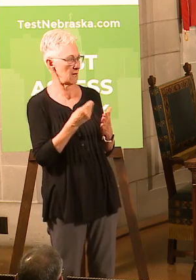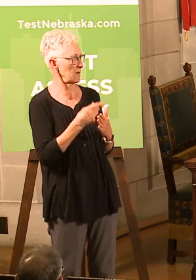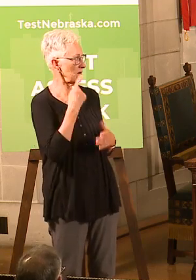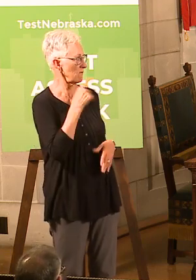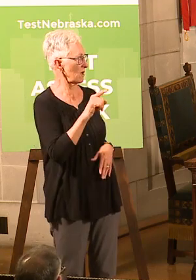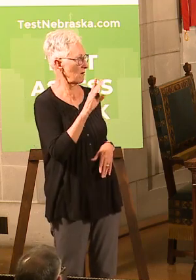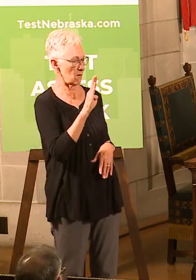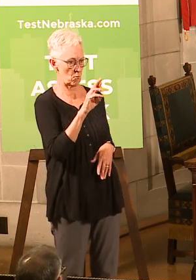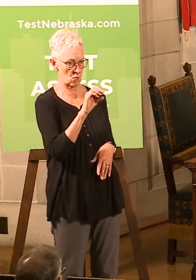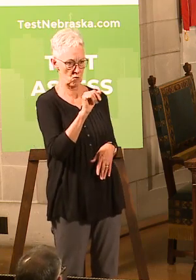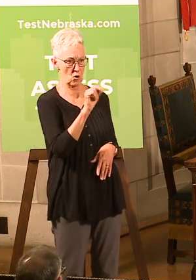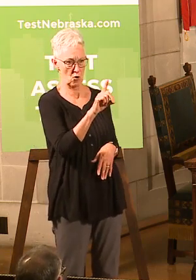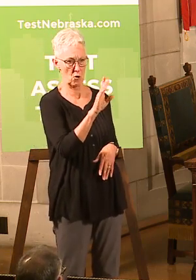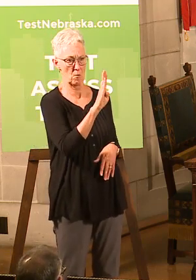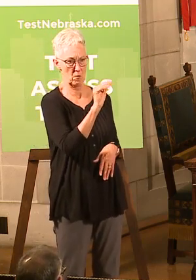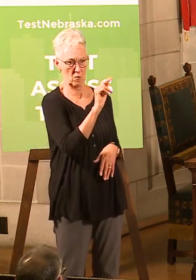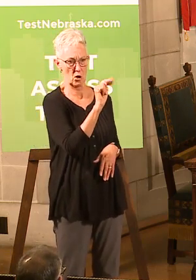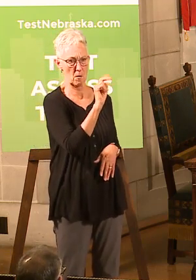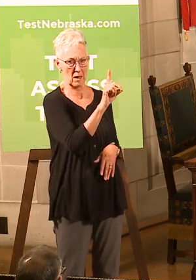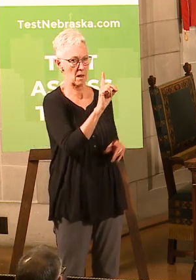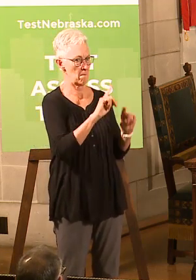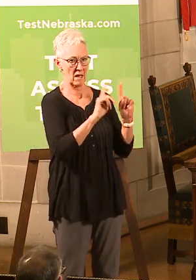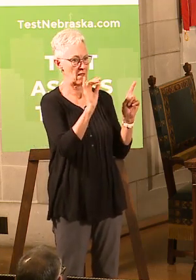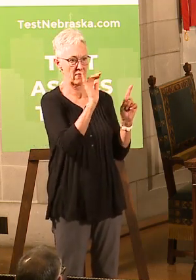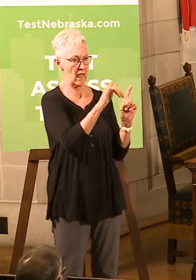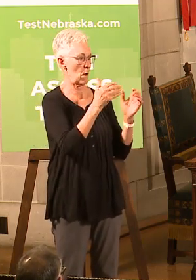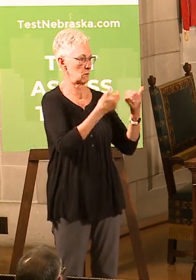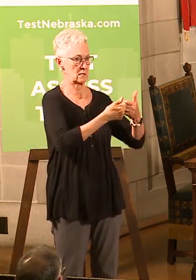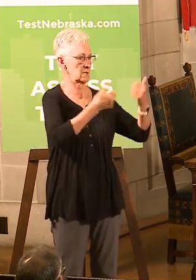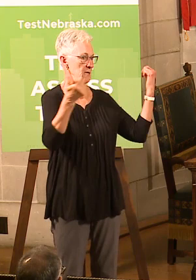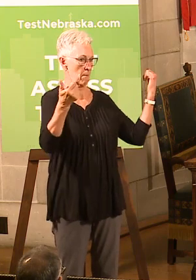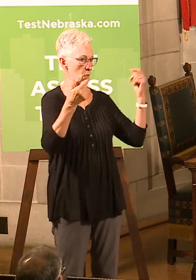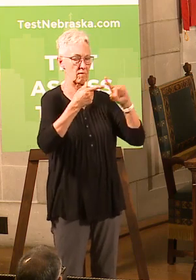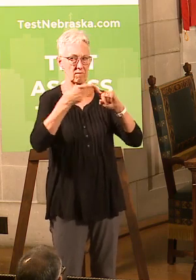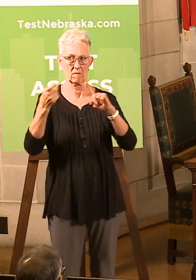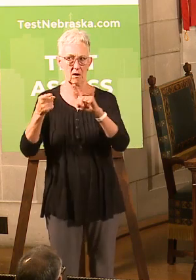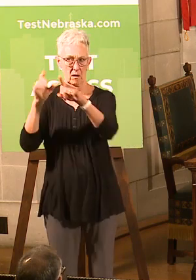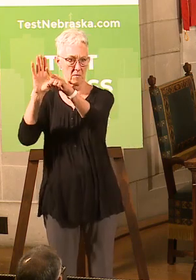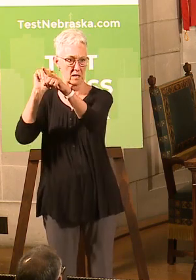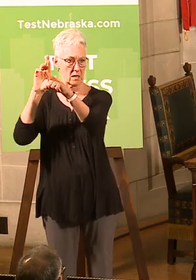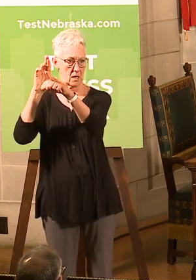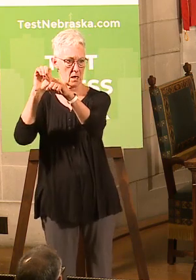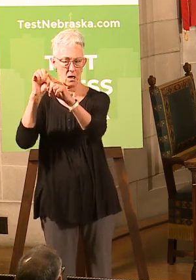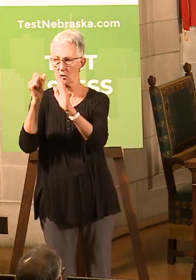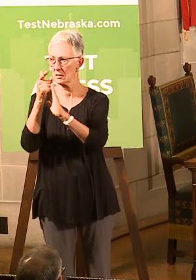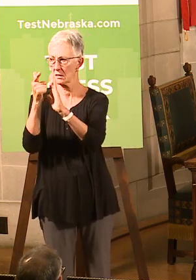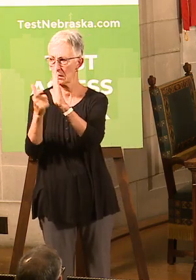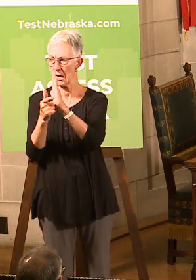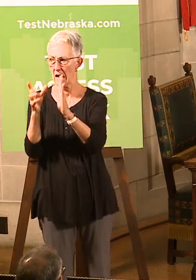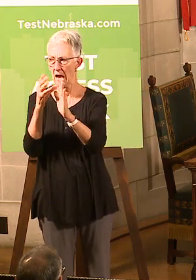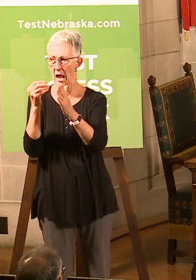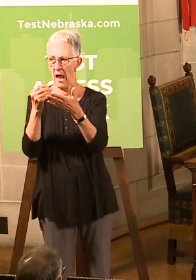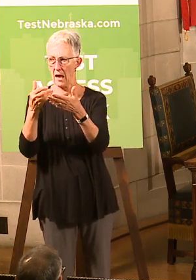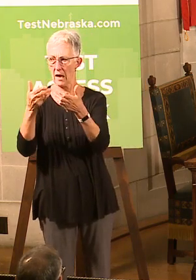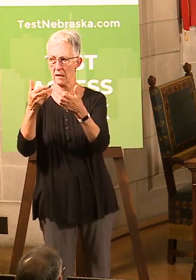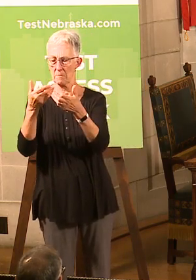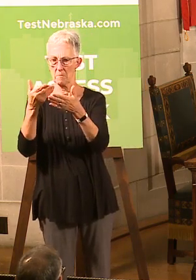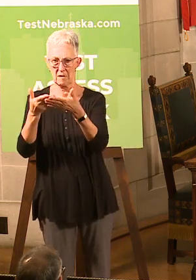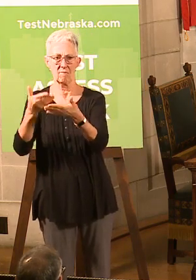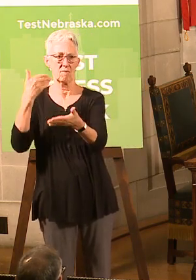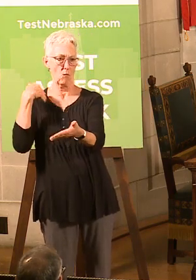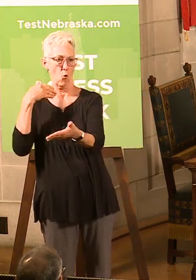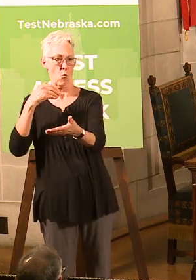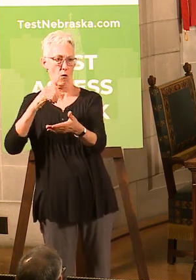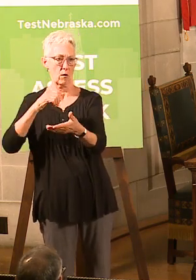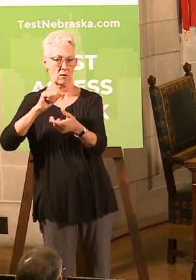There's a USDA grant program for rural broadband, but that was prior to the CARES Act, and was it prior to the pandemic? And it was prior to the